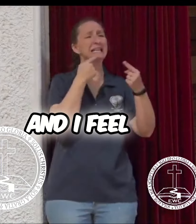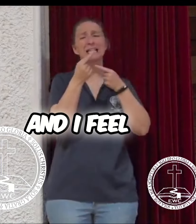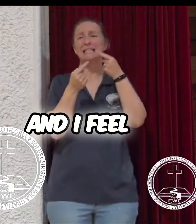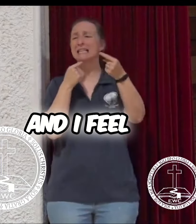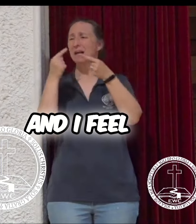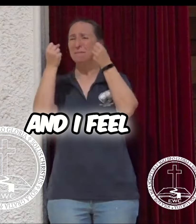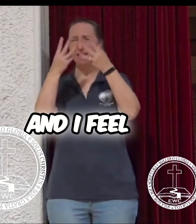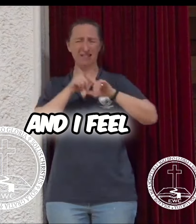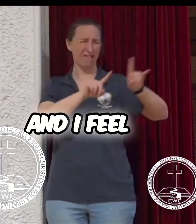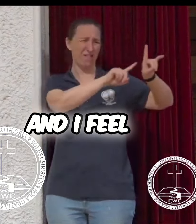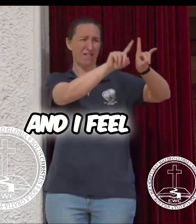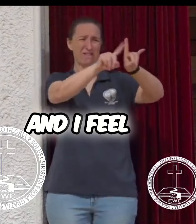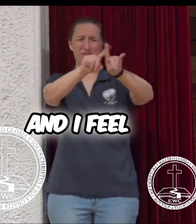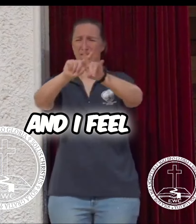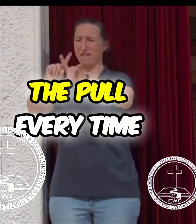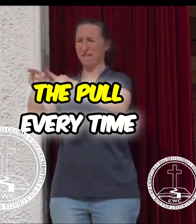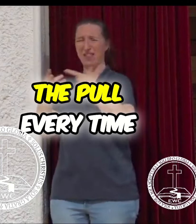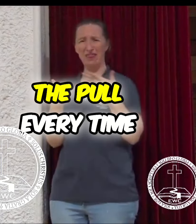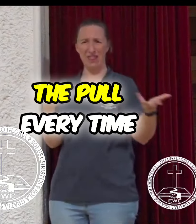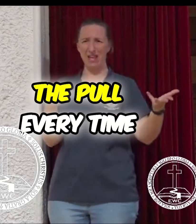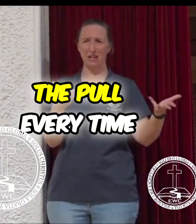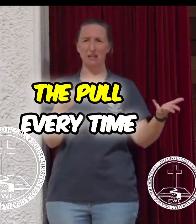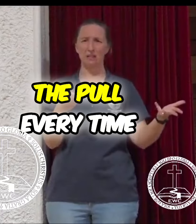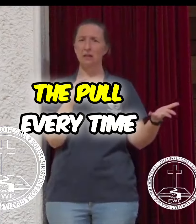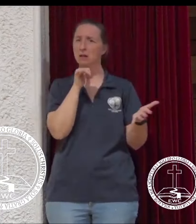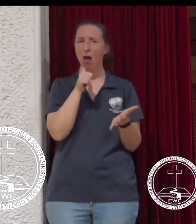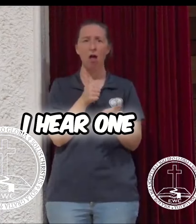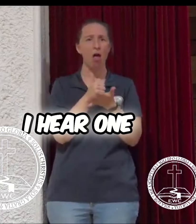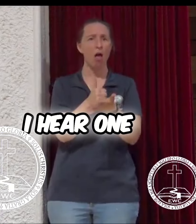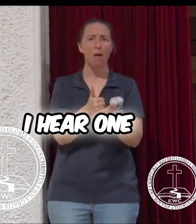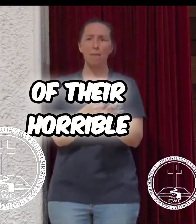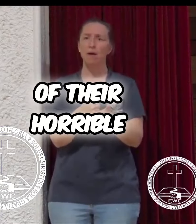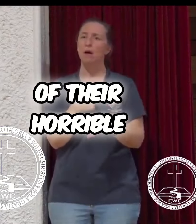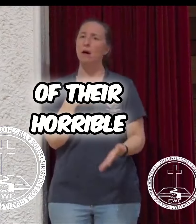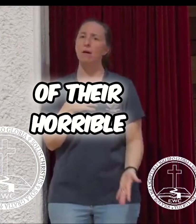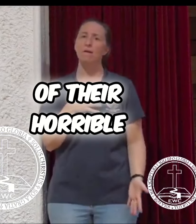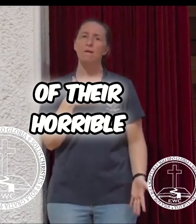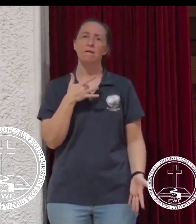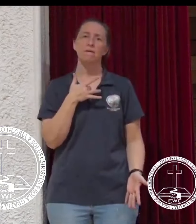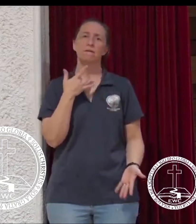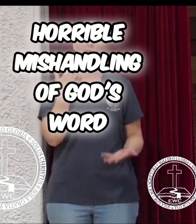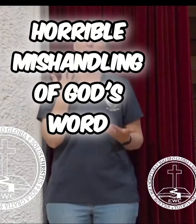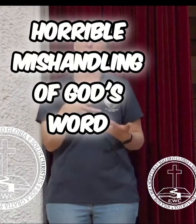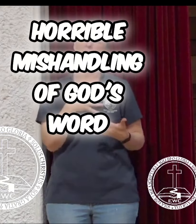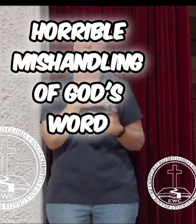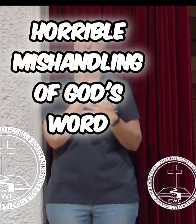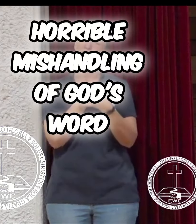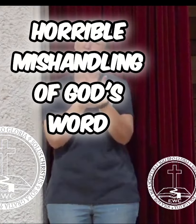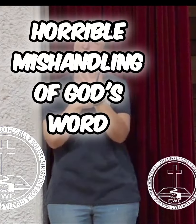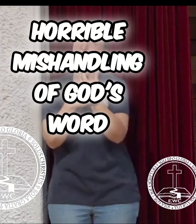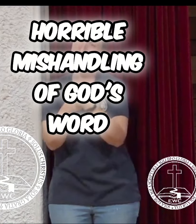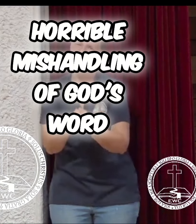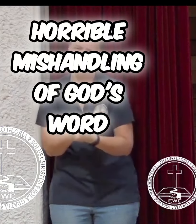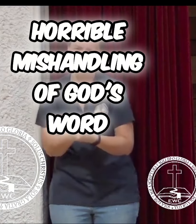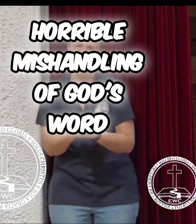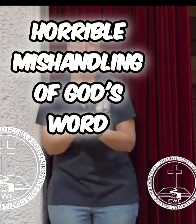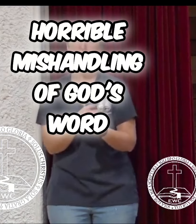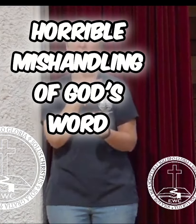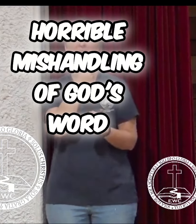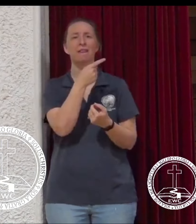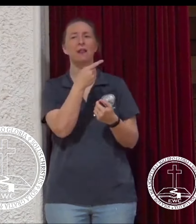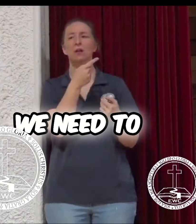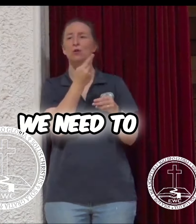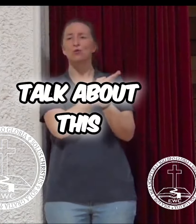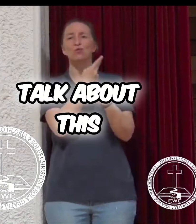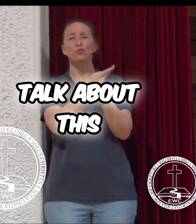I feel the pull every time I hear one of their horrible, horrible mishandling of